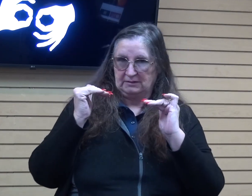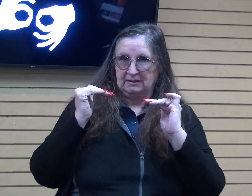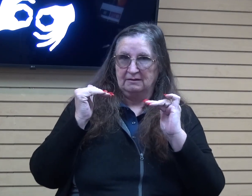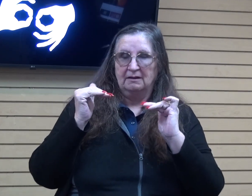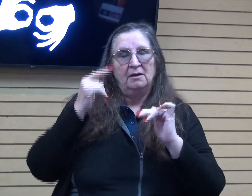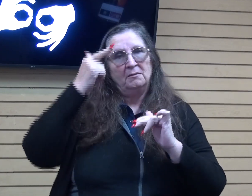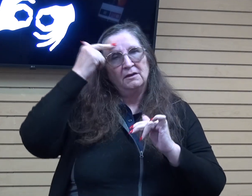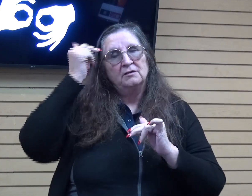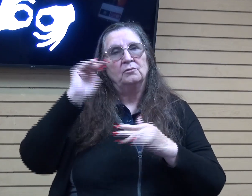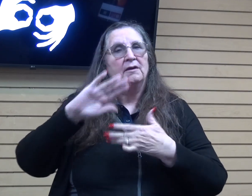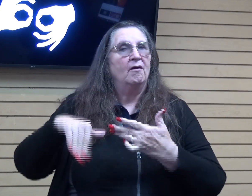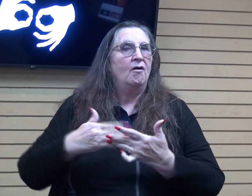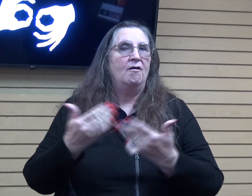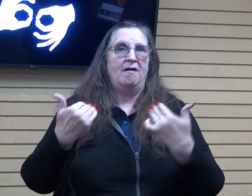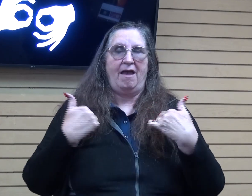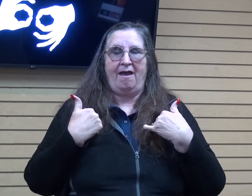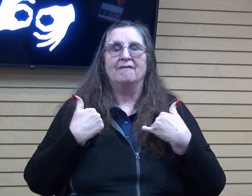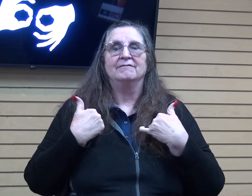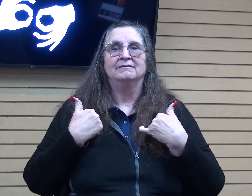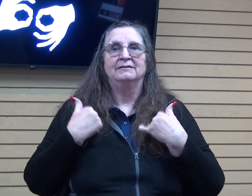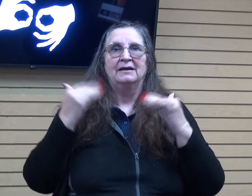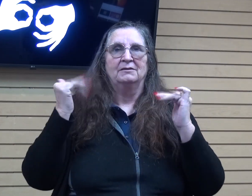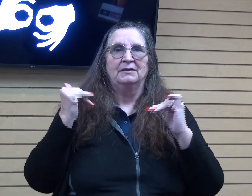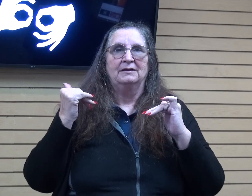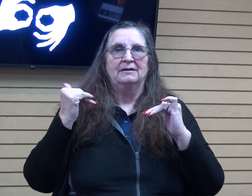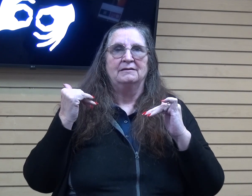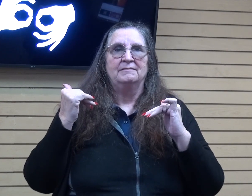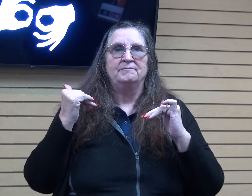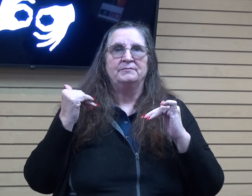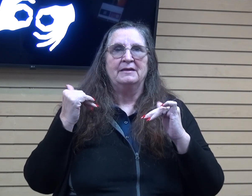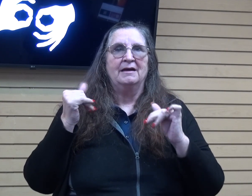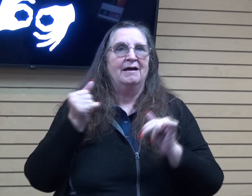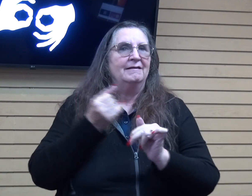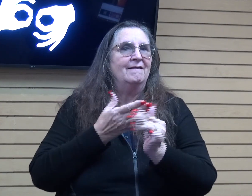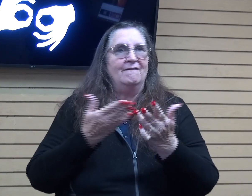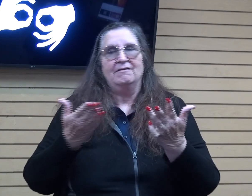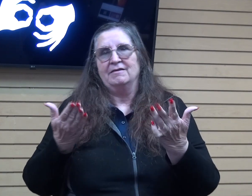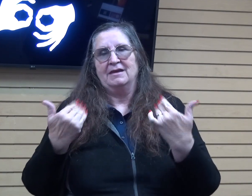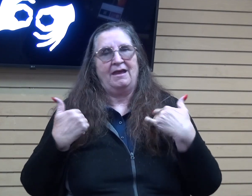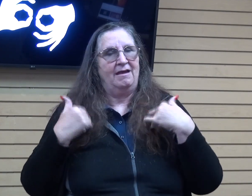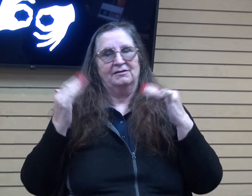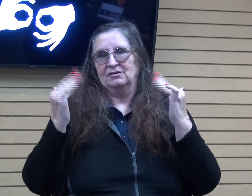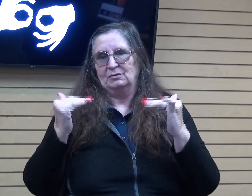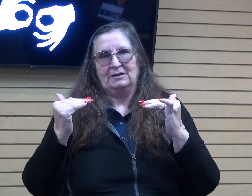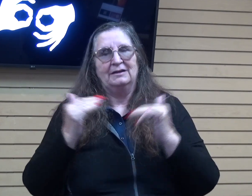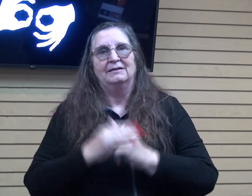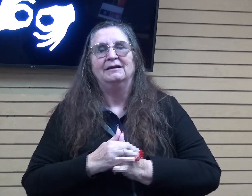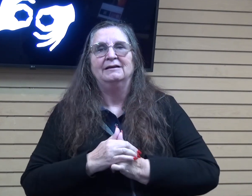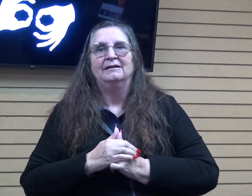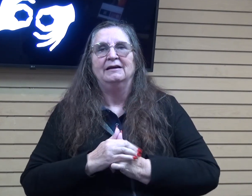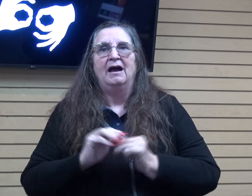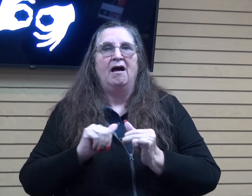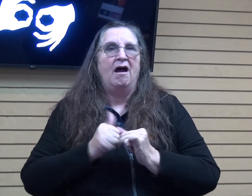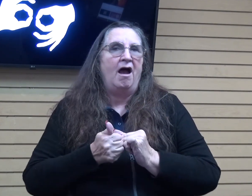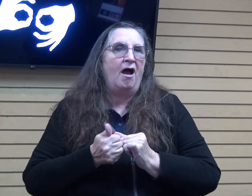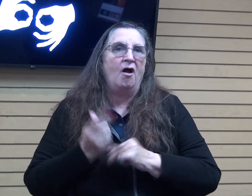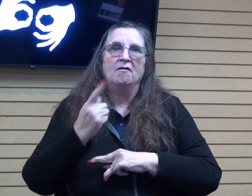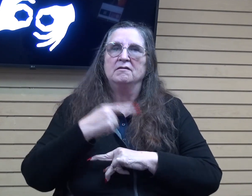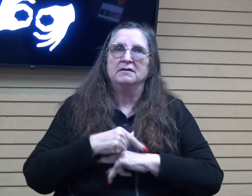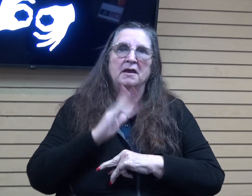all have them. We put expectations on everything. I mean, how the day is going to go, what our